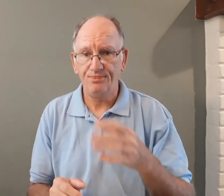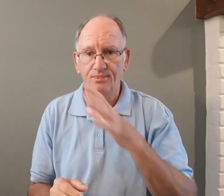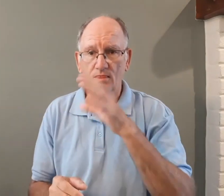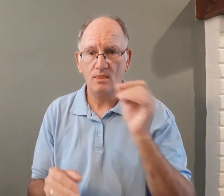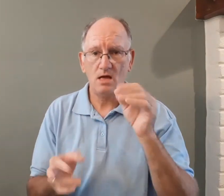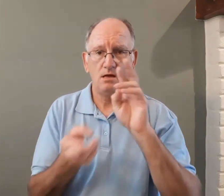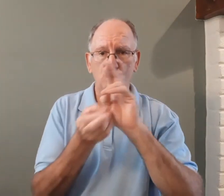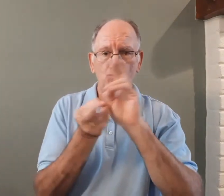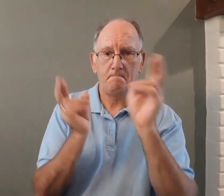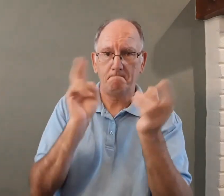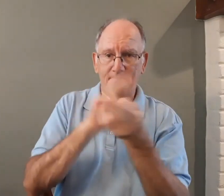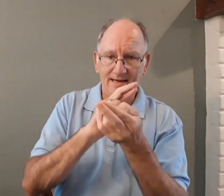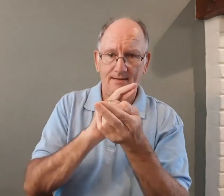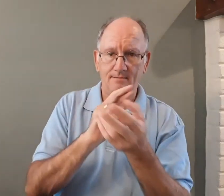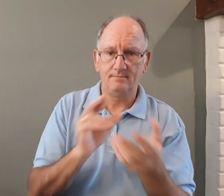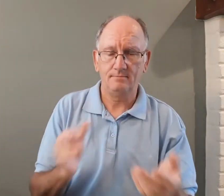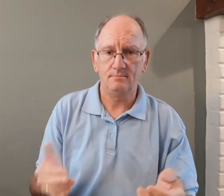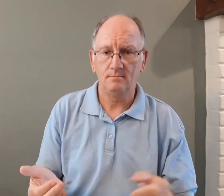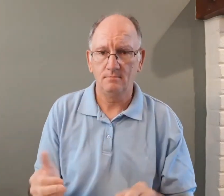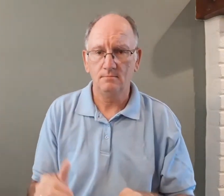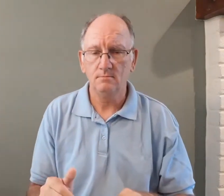so you have faith repentance